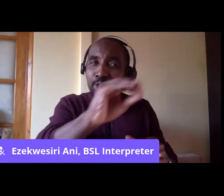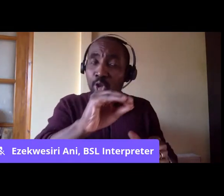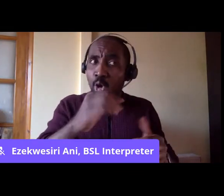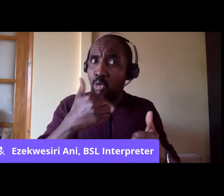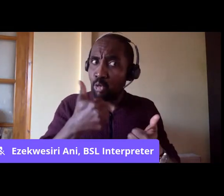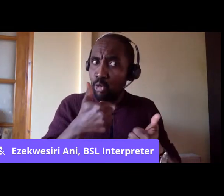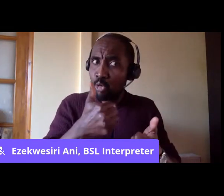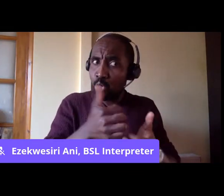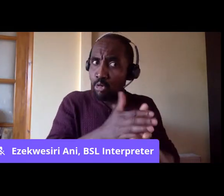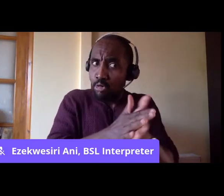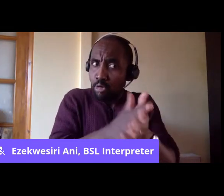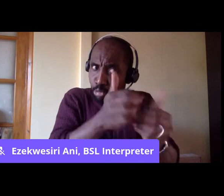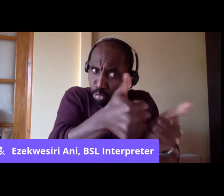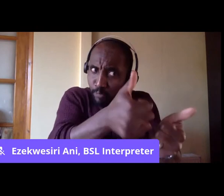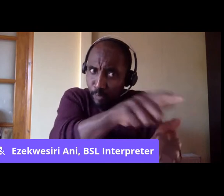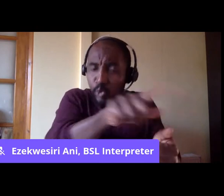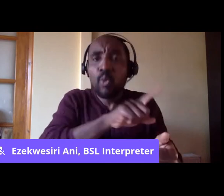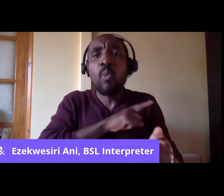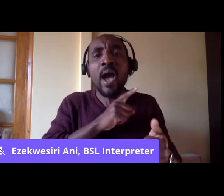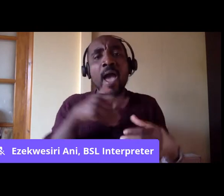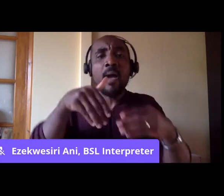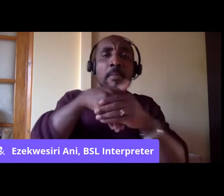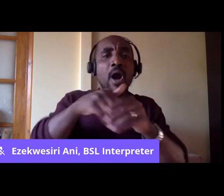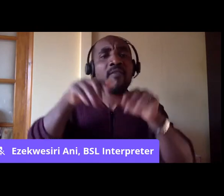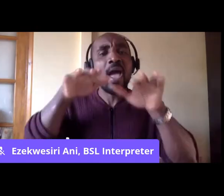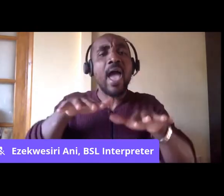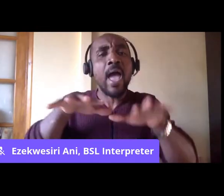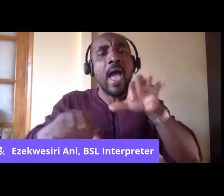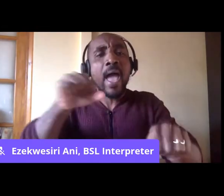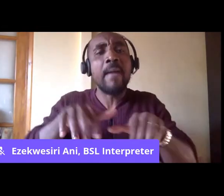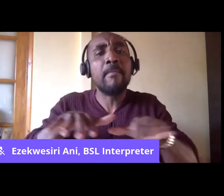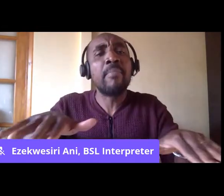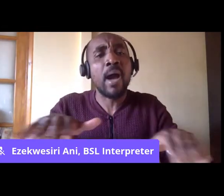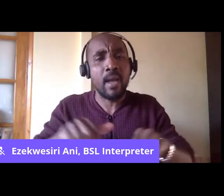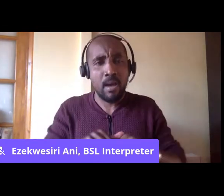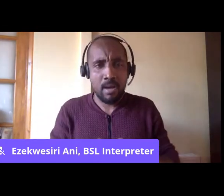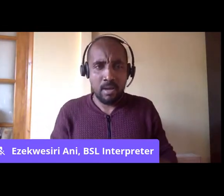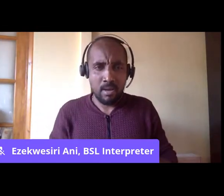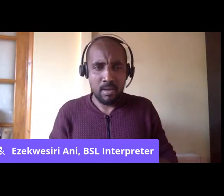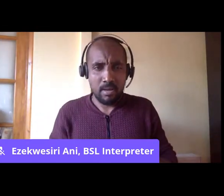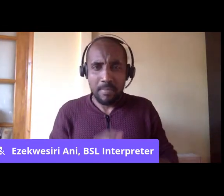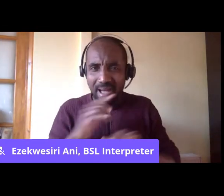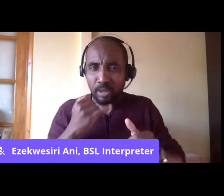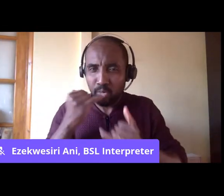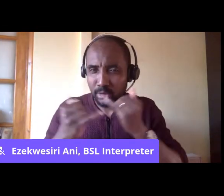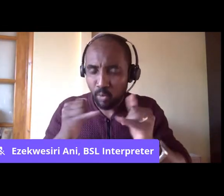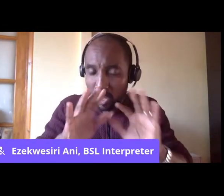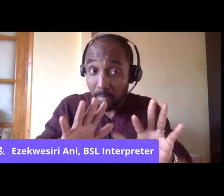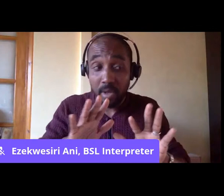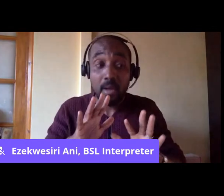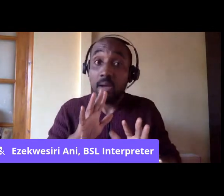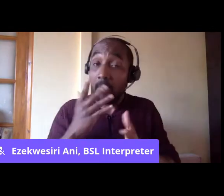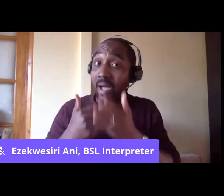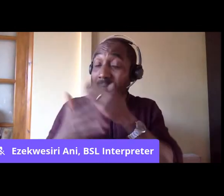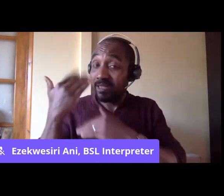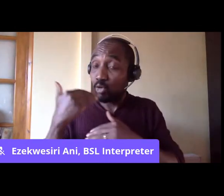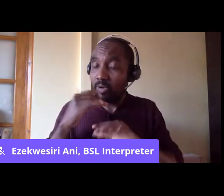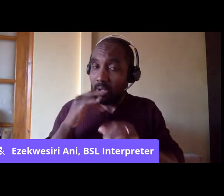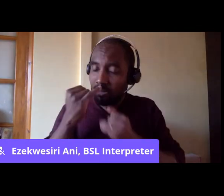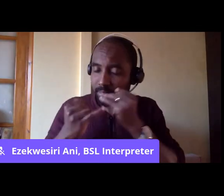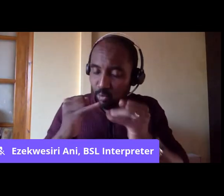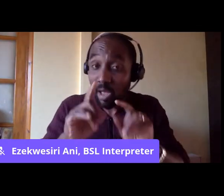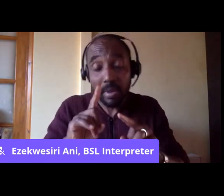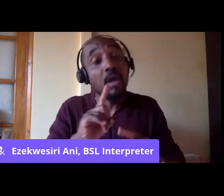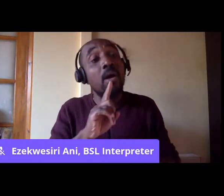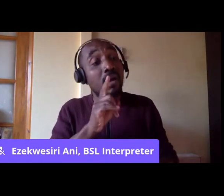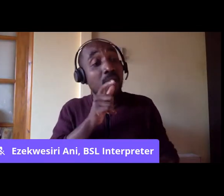you're better than, and forgive me, this is a spoiler alert using bad words and offensive words, but I'm using them as a historian, not because I approve of them.